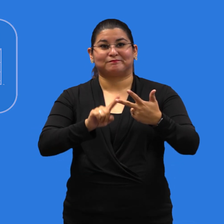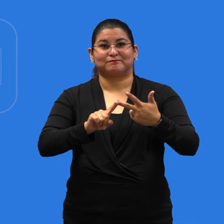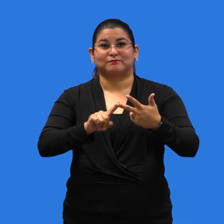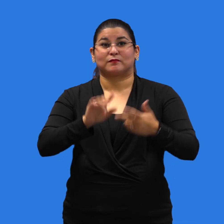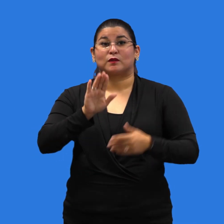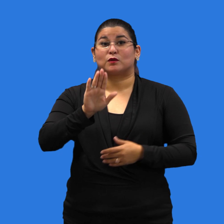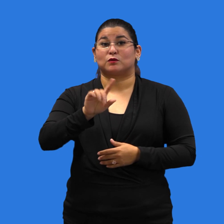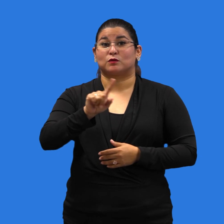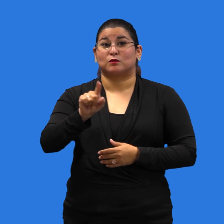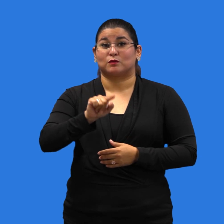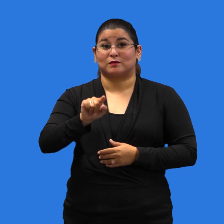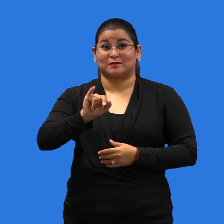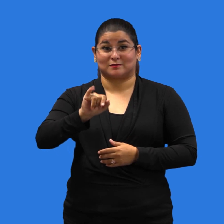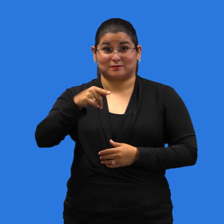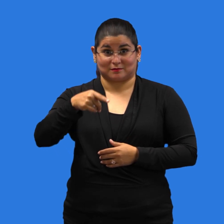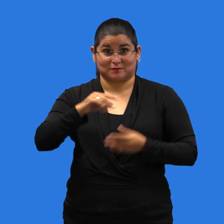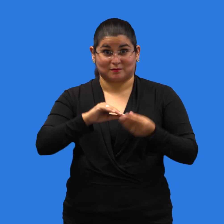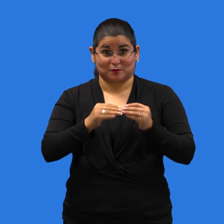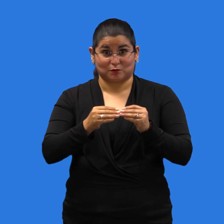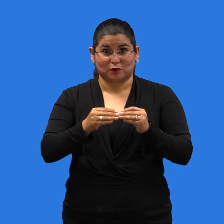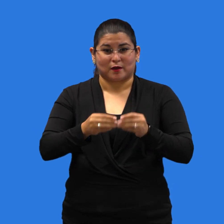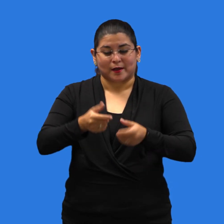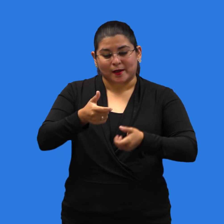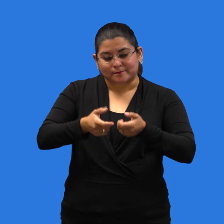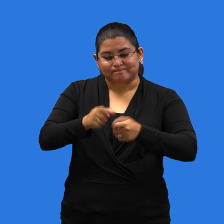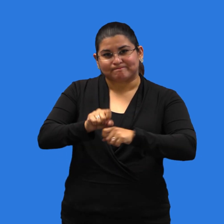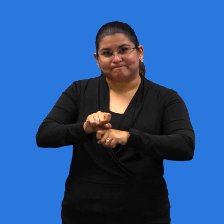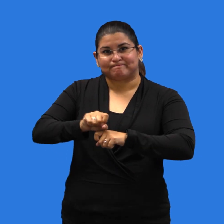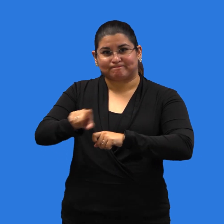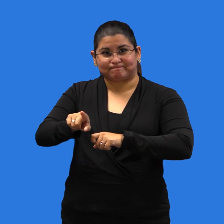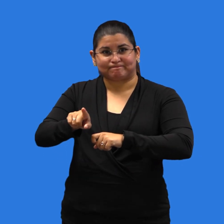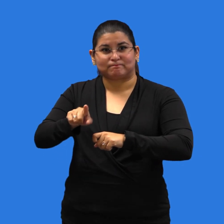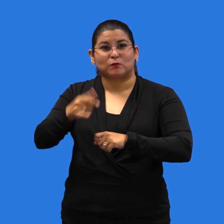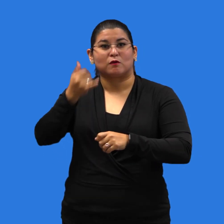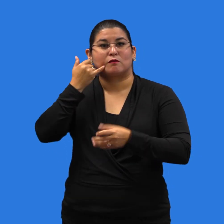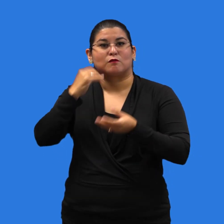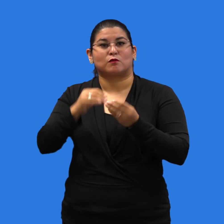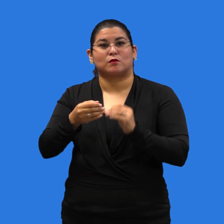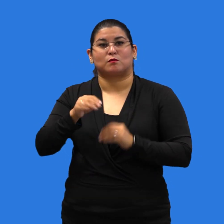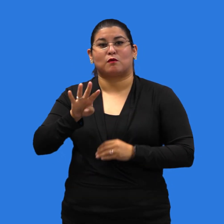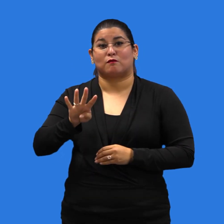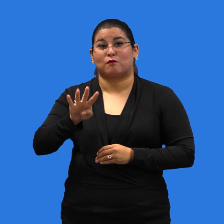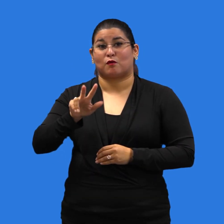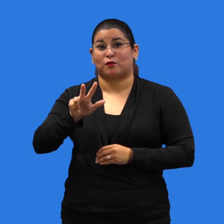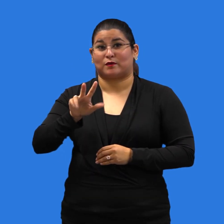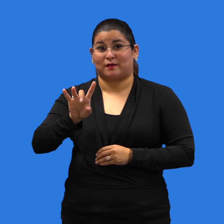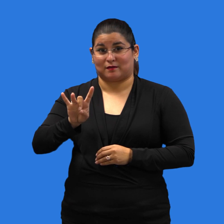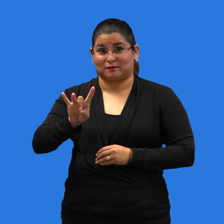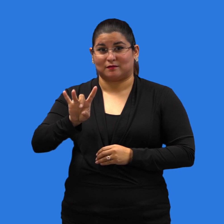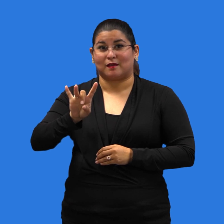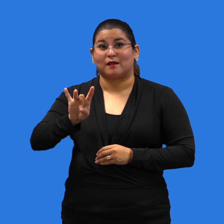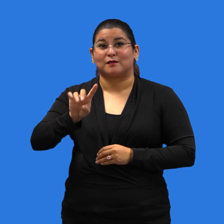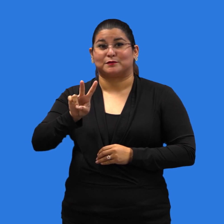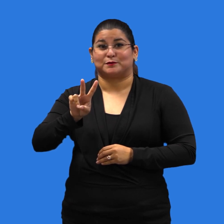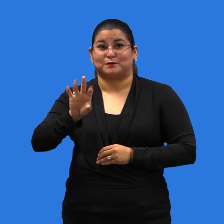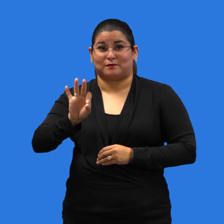438-829 or call 1-800-232